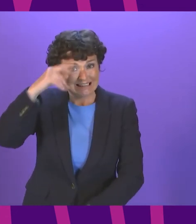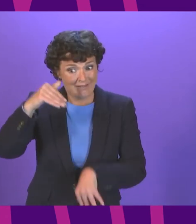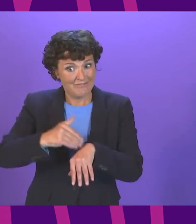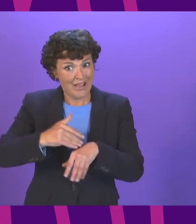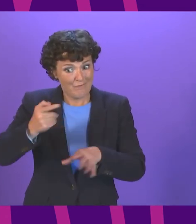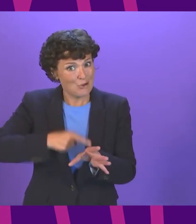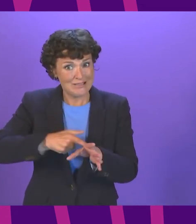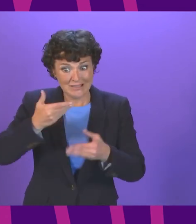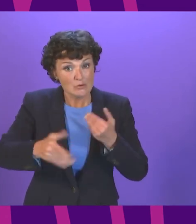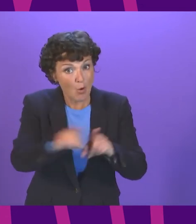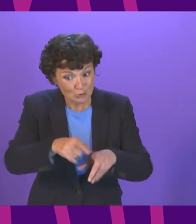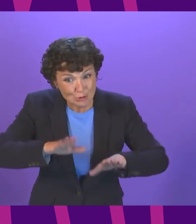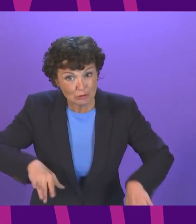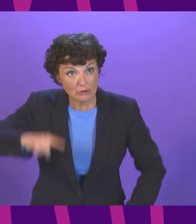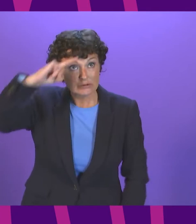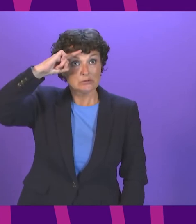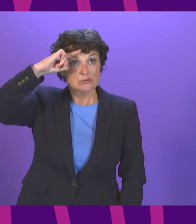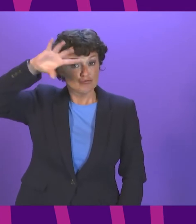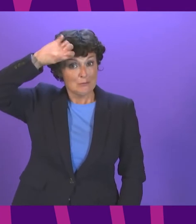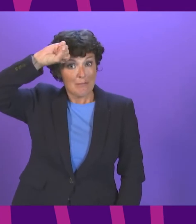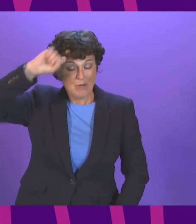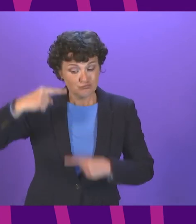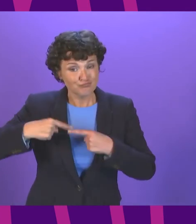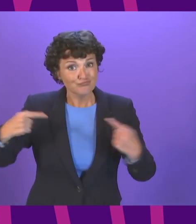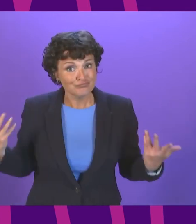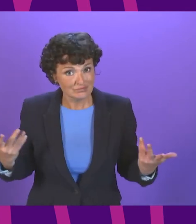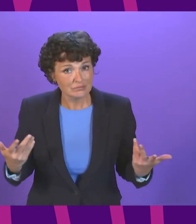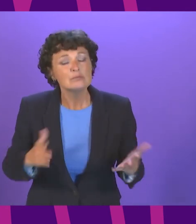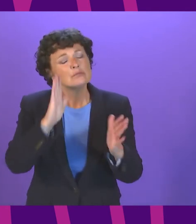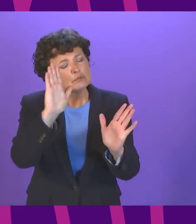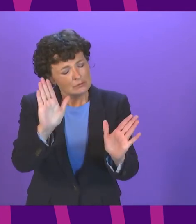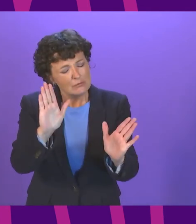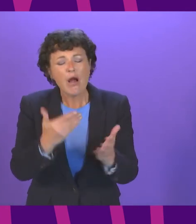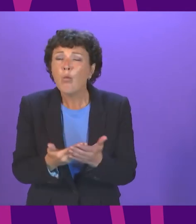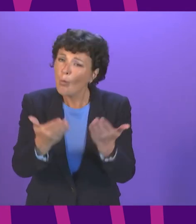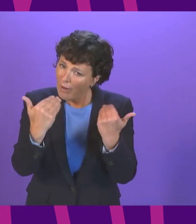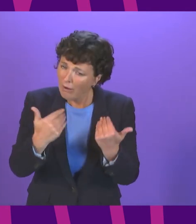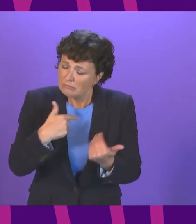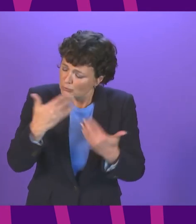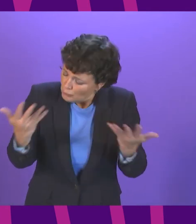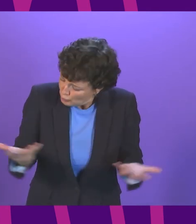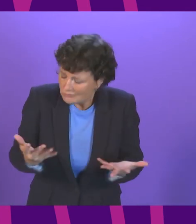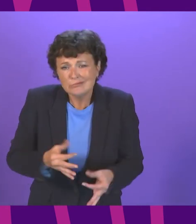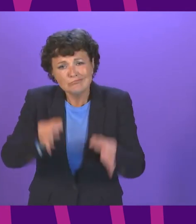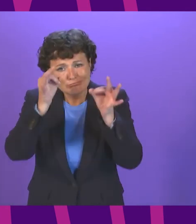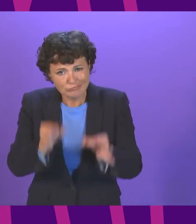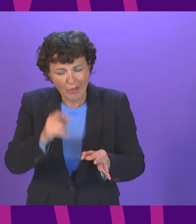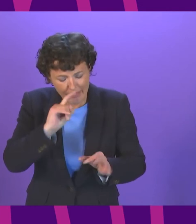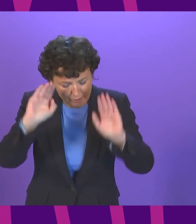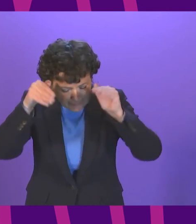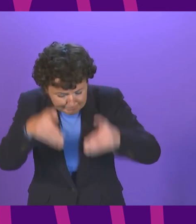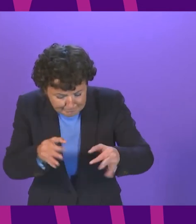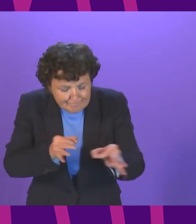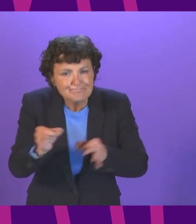health of children well I welcome today's confirmation that work is well underway on the rented sector